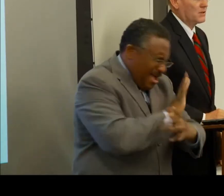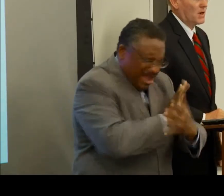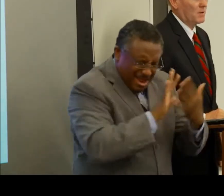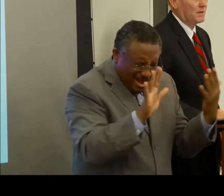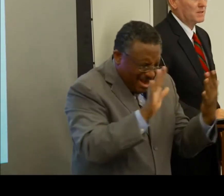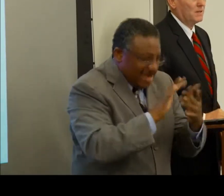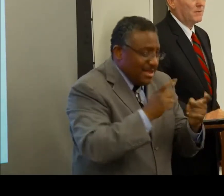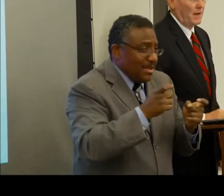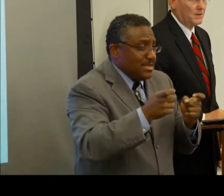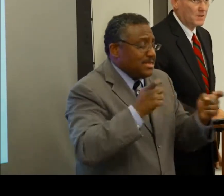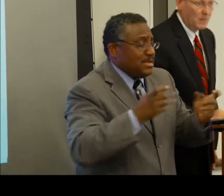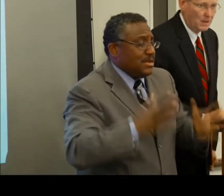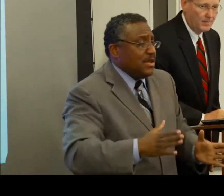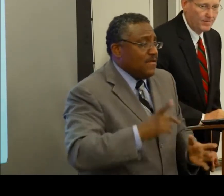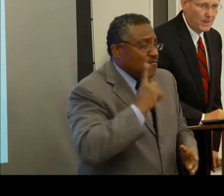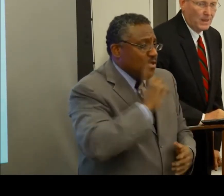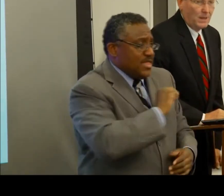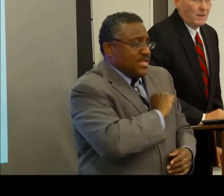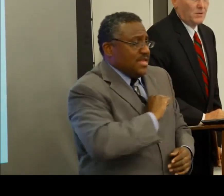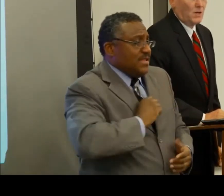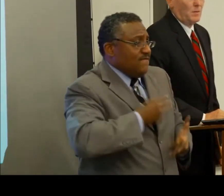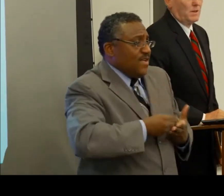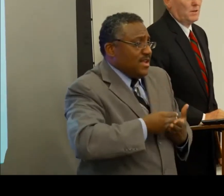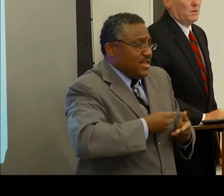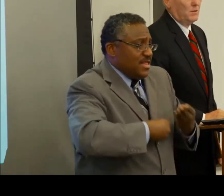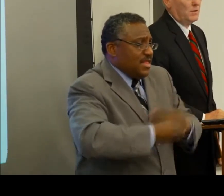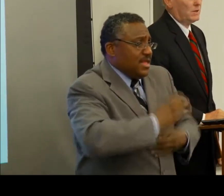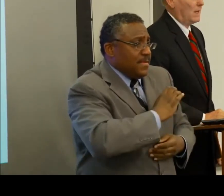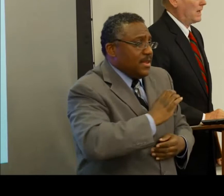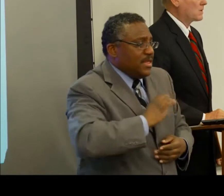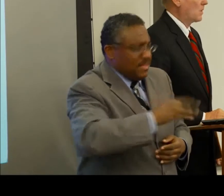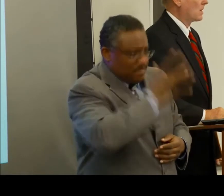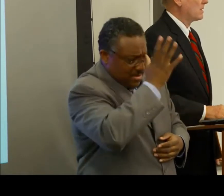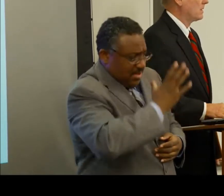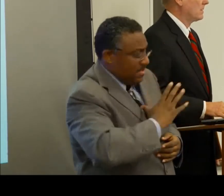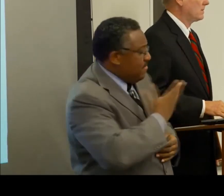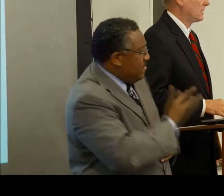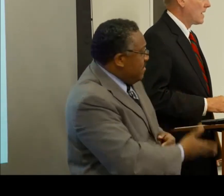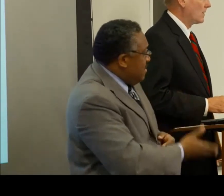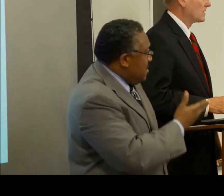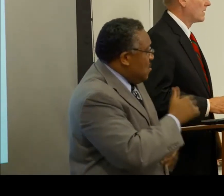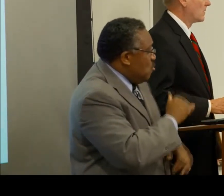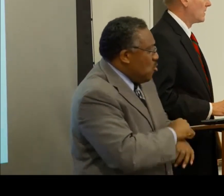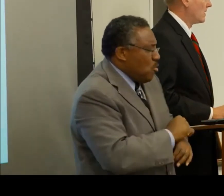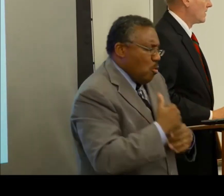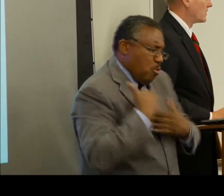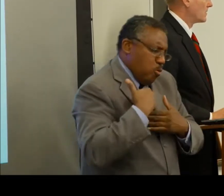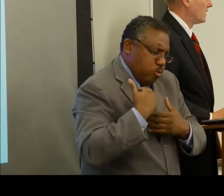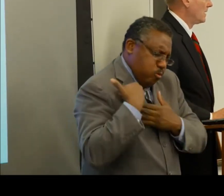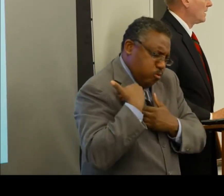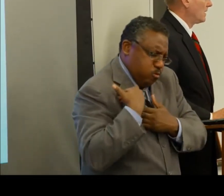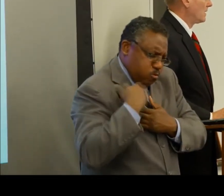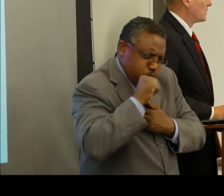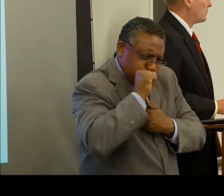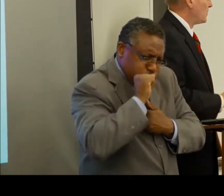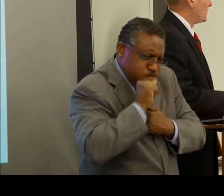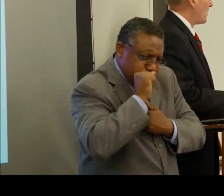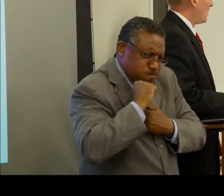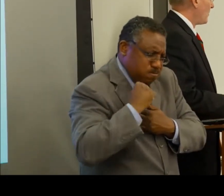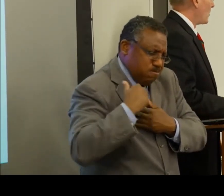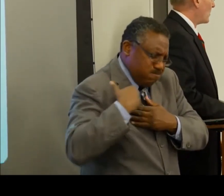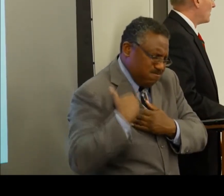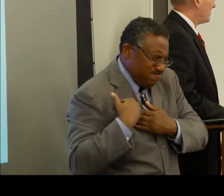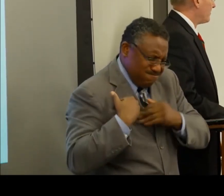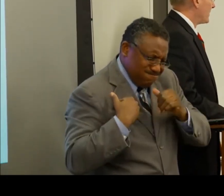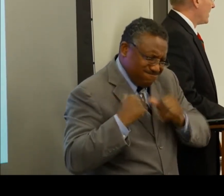as chairman of the Senate Finance Committee, a gentleman who has worked tirelessly over the years to